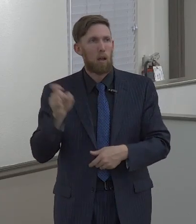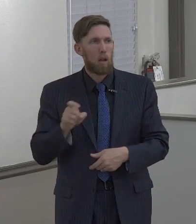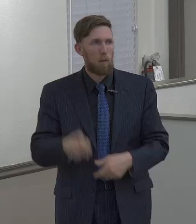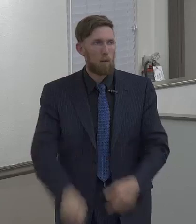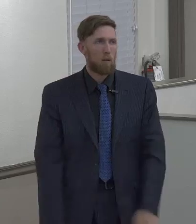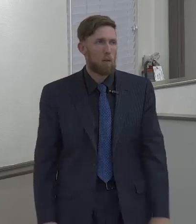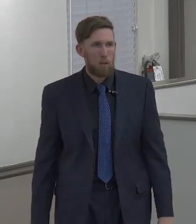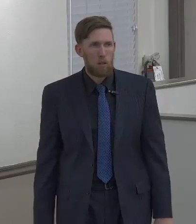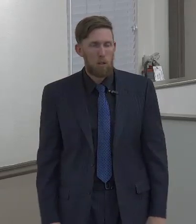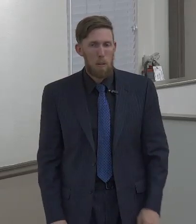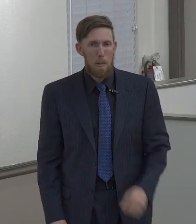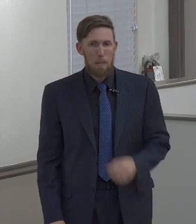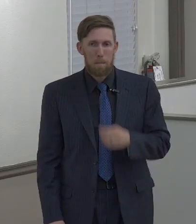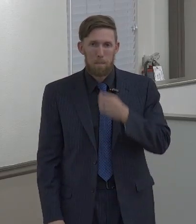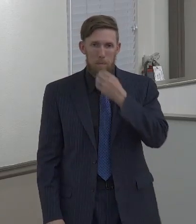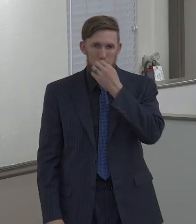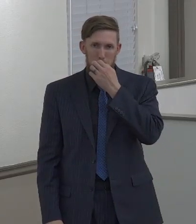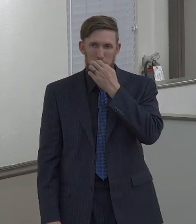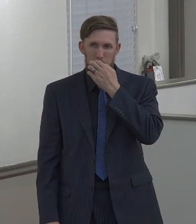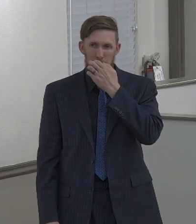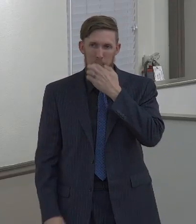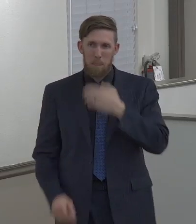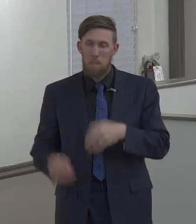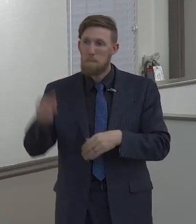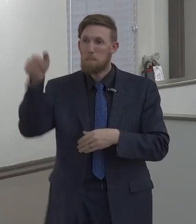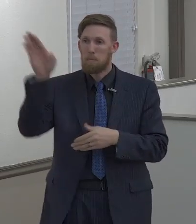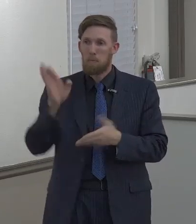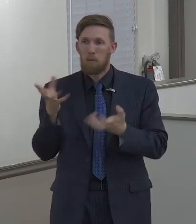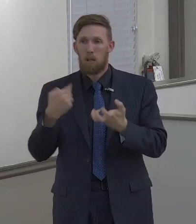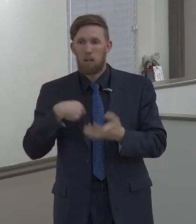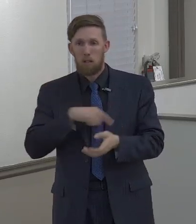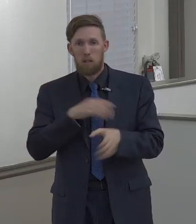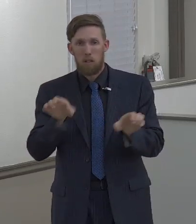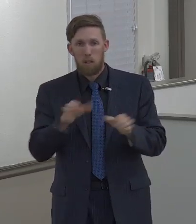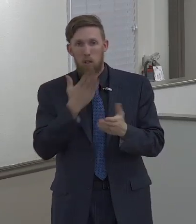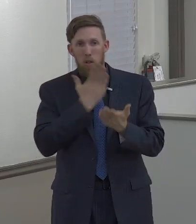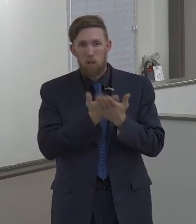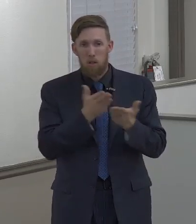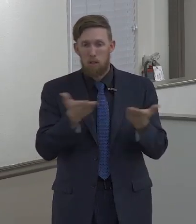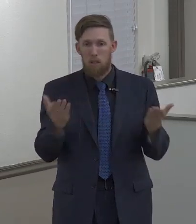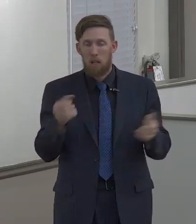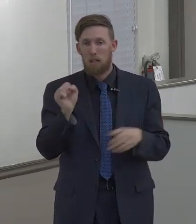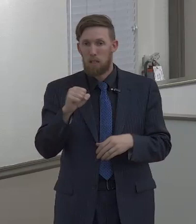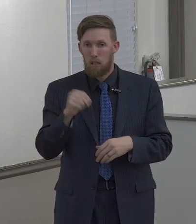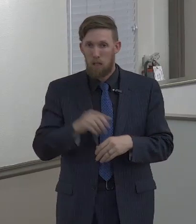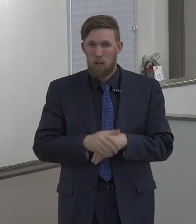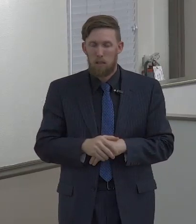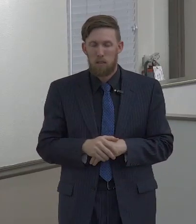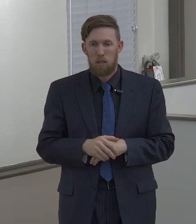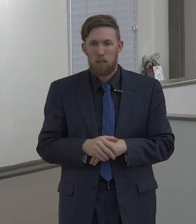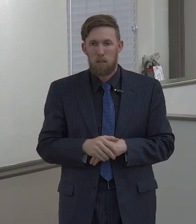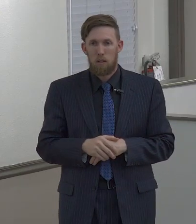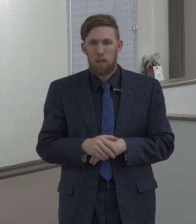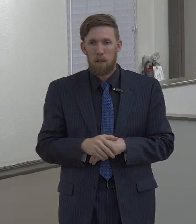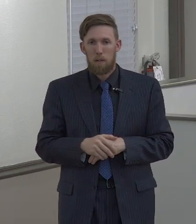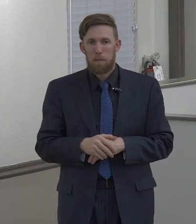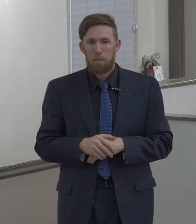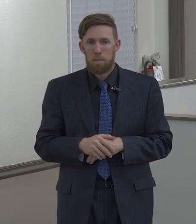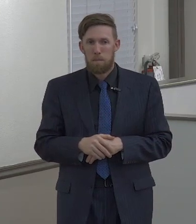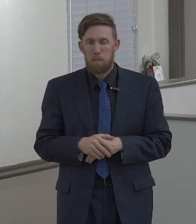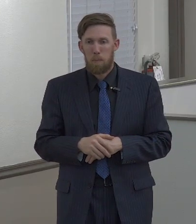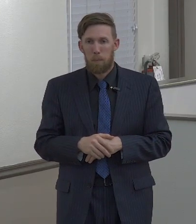because it's an obligation to do it. Listen, God's never going to want us to stop doing good things and so the